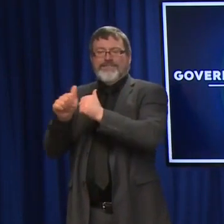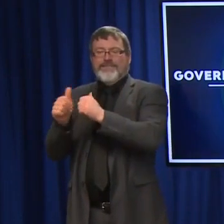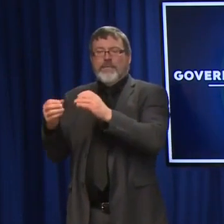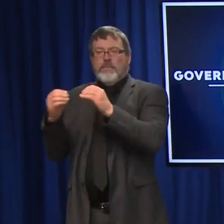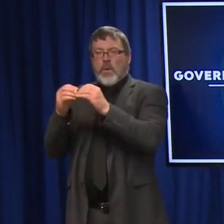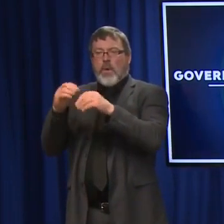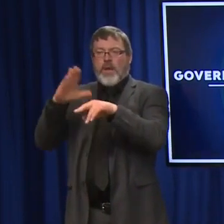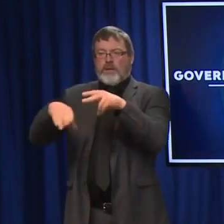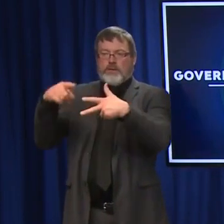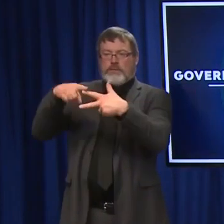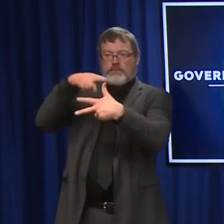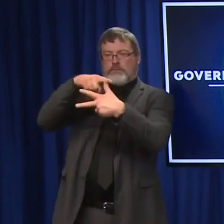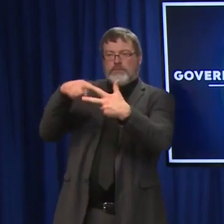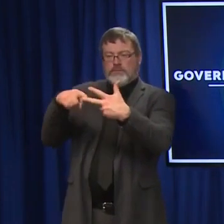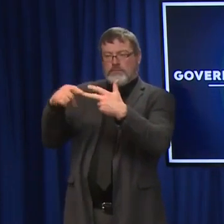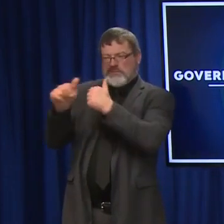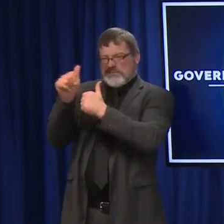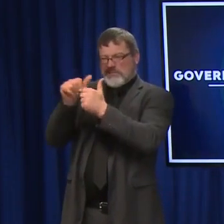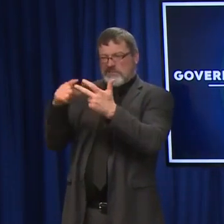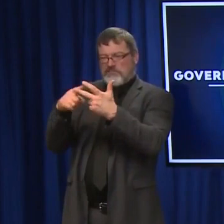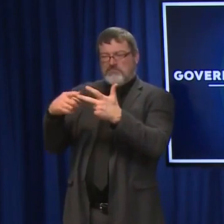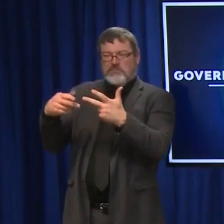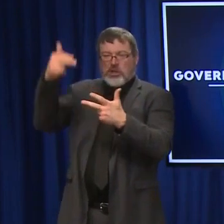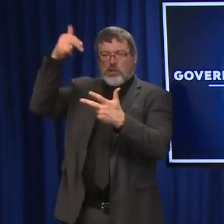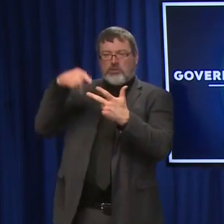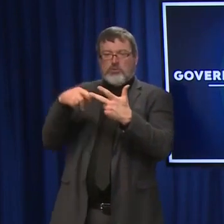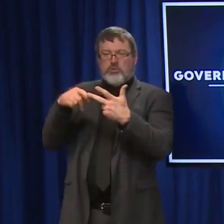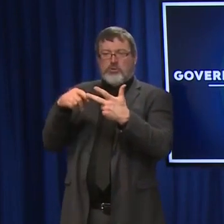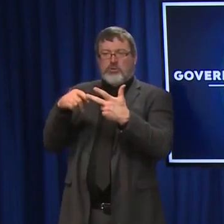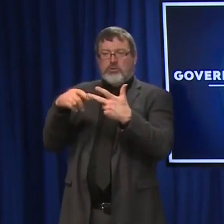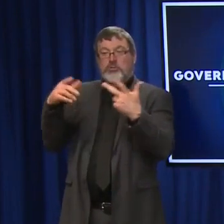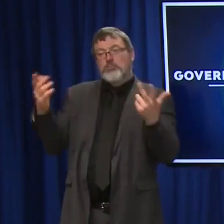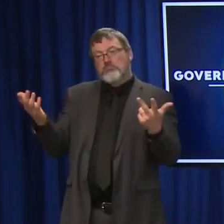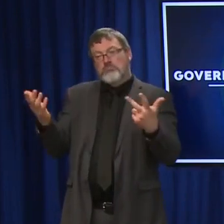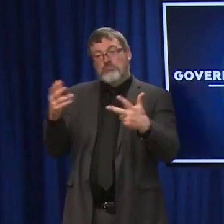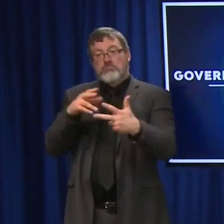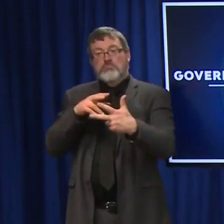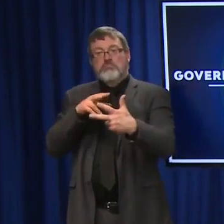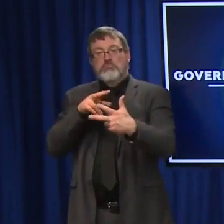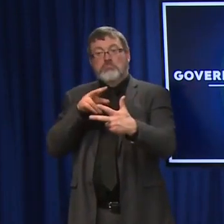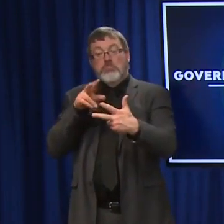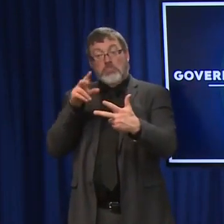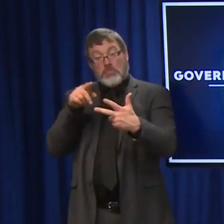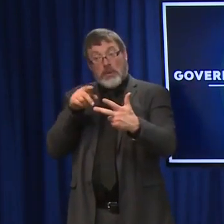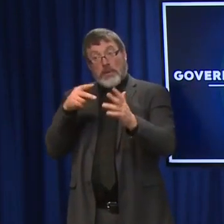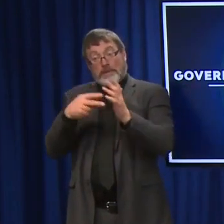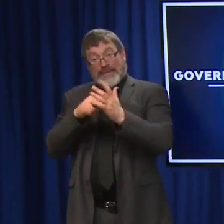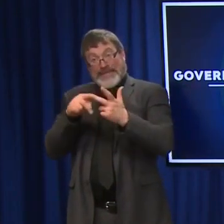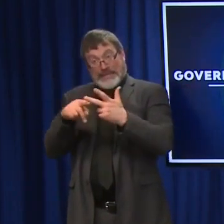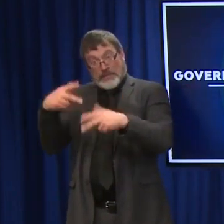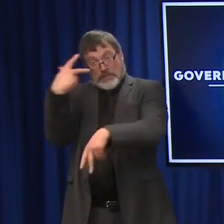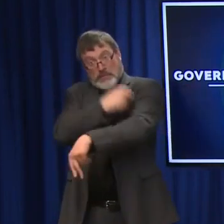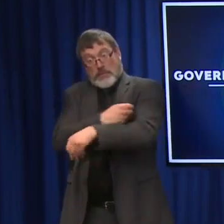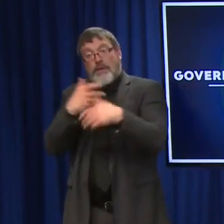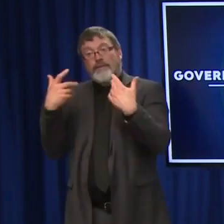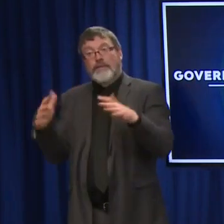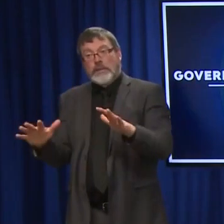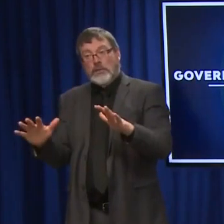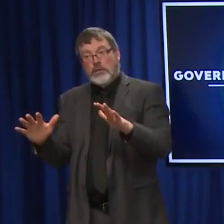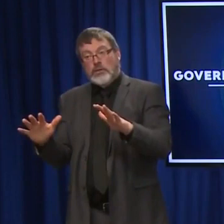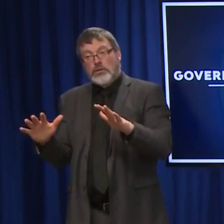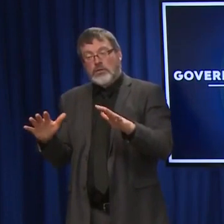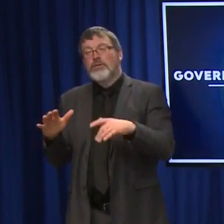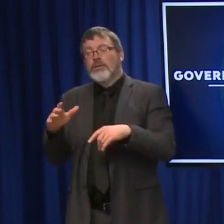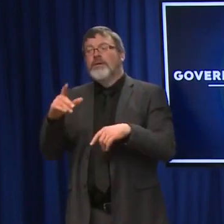the number of doses that somebody can receive is dependent on which vaccine they got for their primary series. So for right now, if somebody